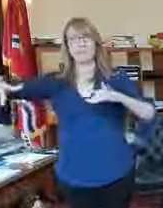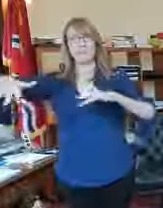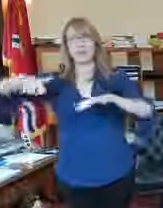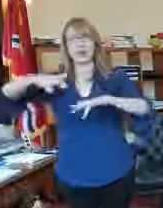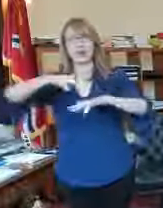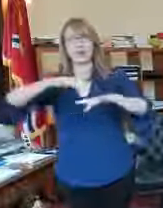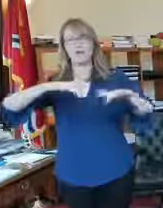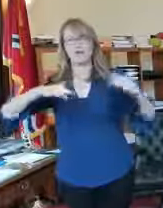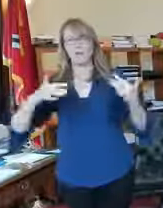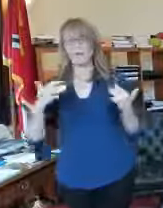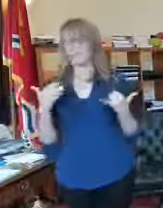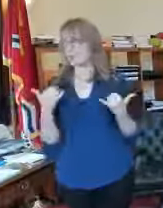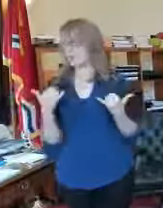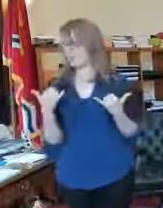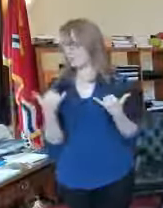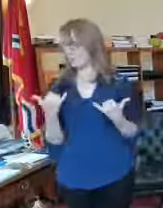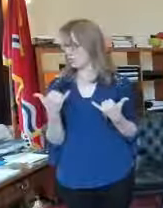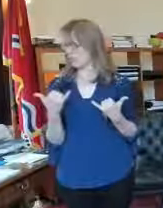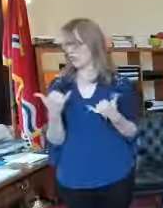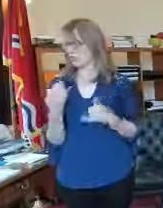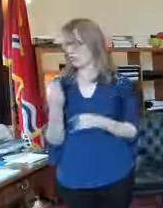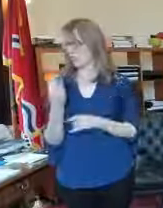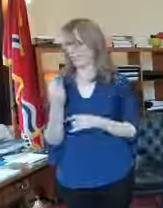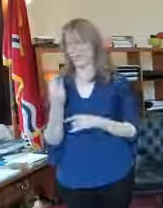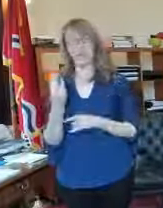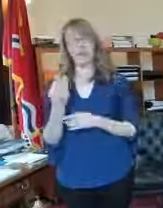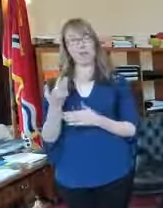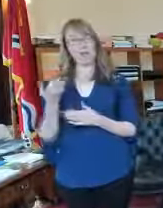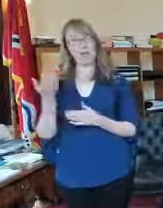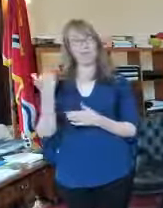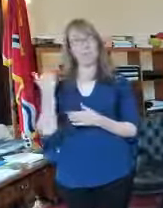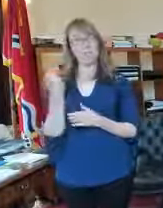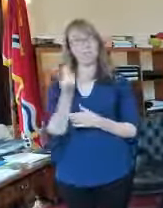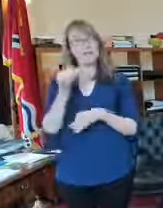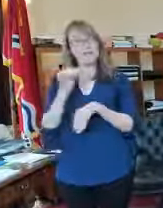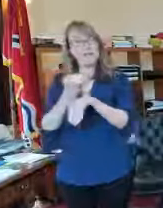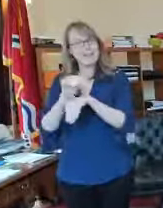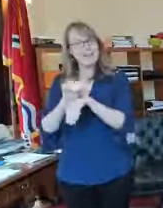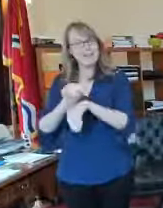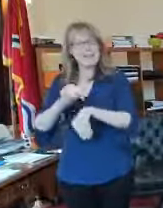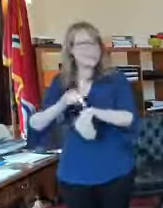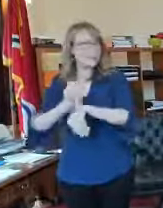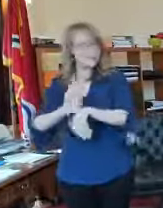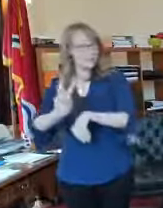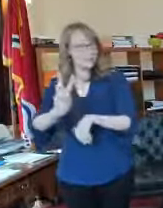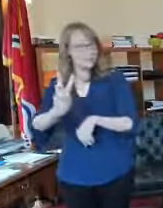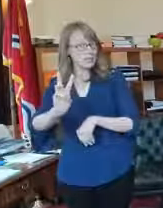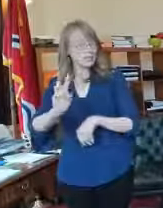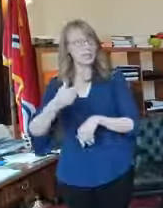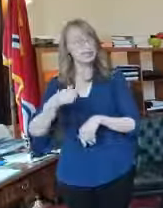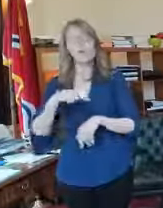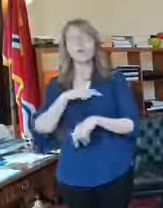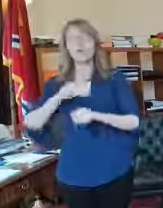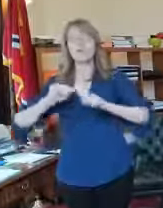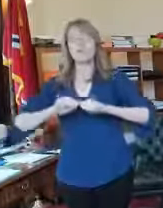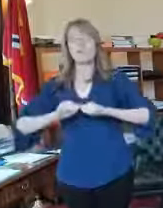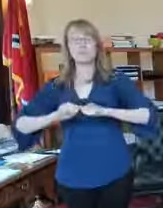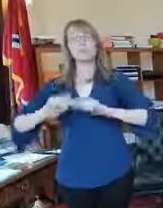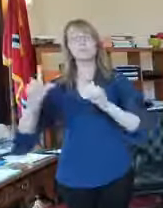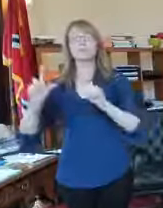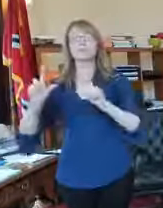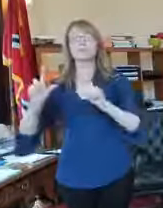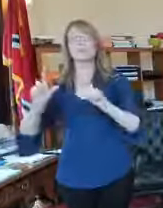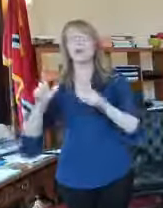really talked a lot about this on Monday evening around six o'clock we released the standards and the